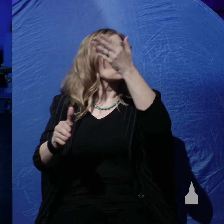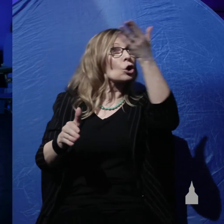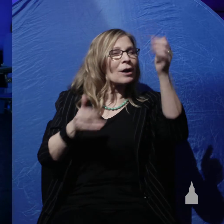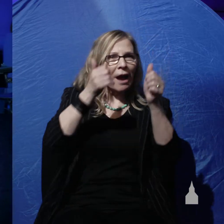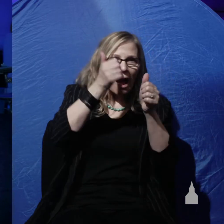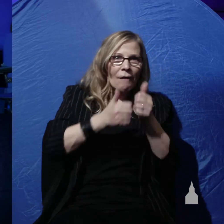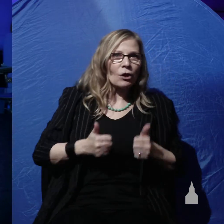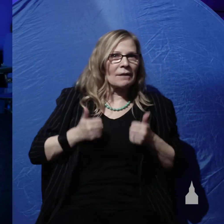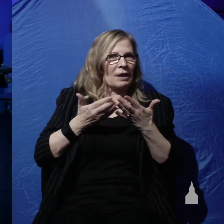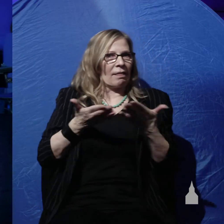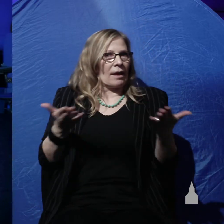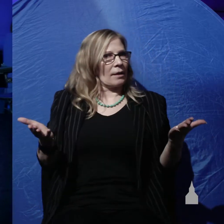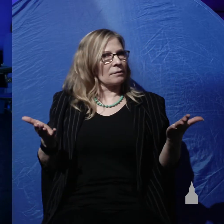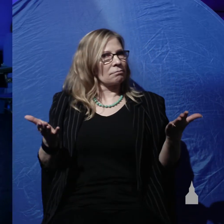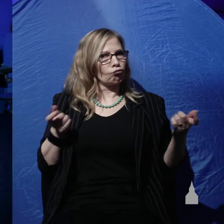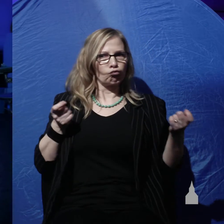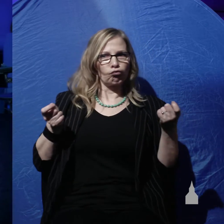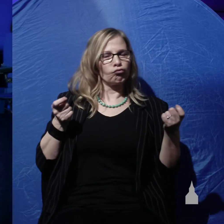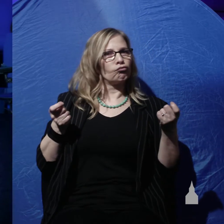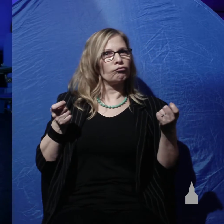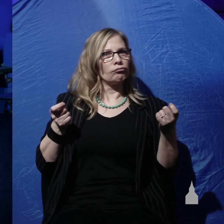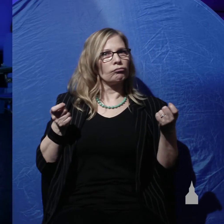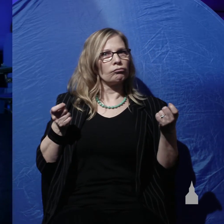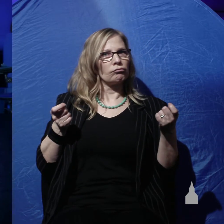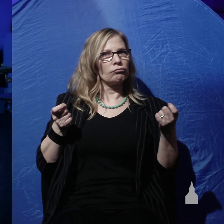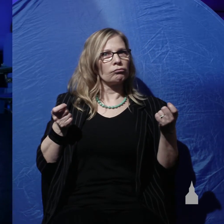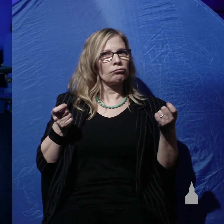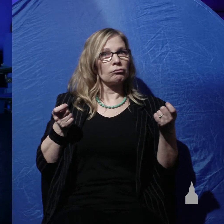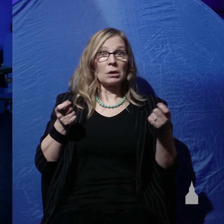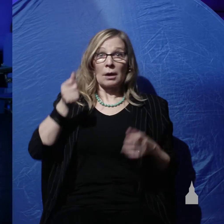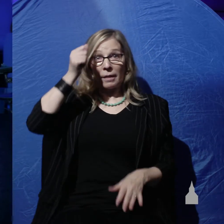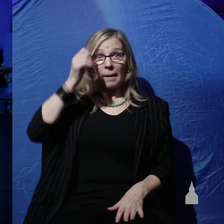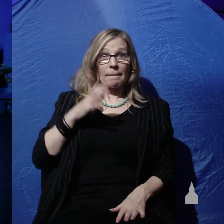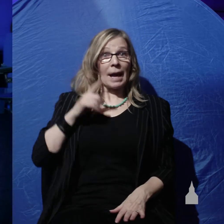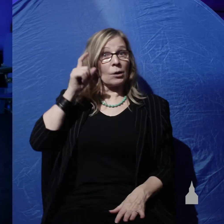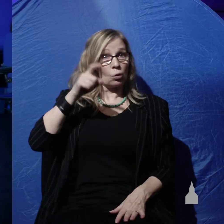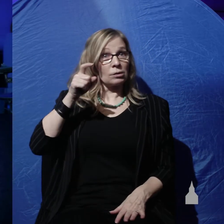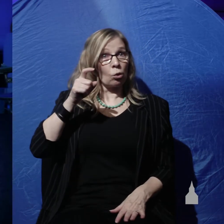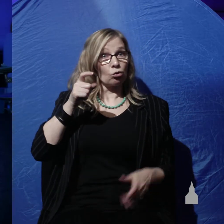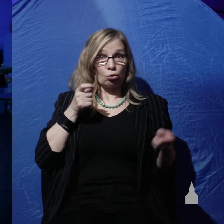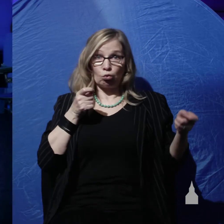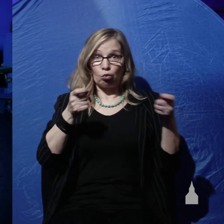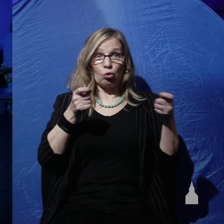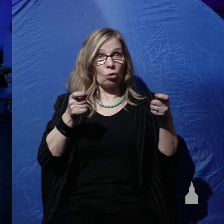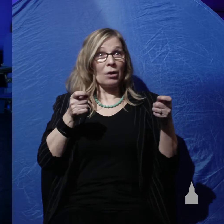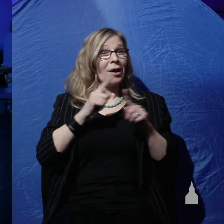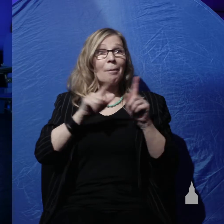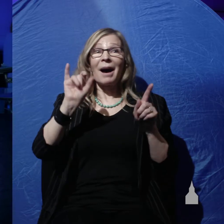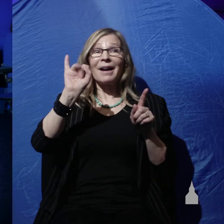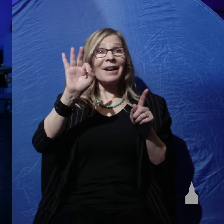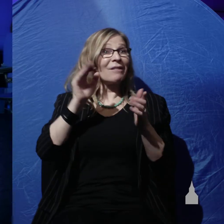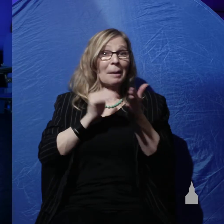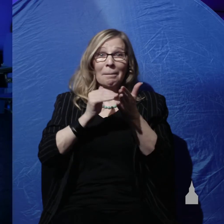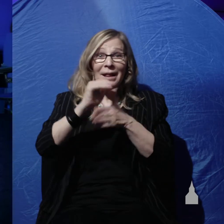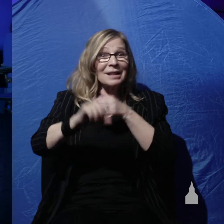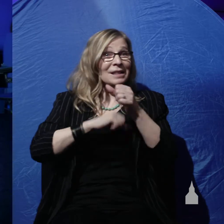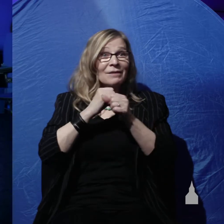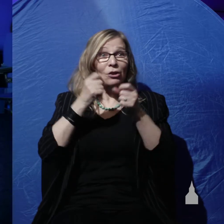thing. So man was to rule over the creation. But if millions of years really happened, then most of the